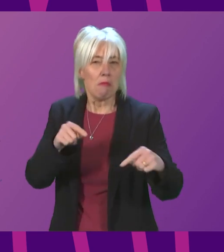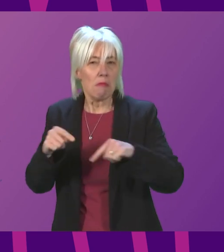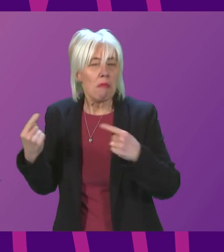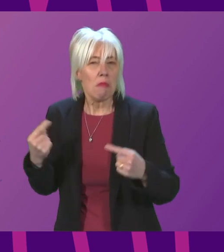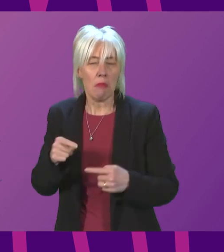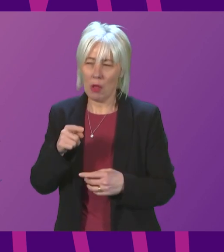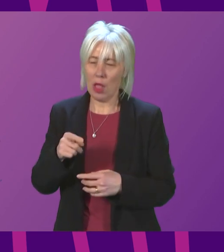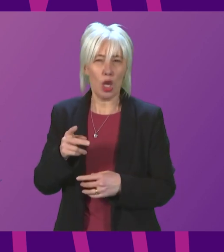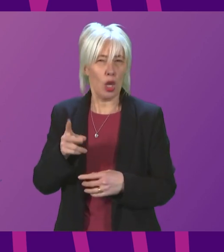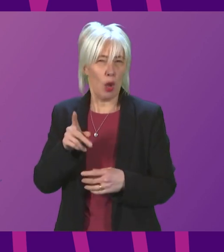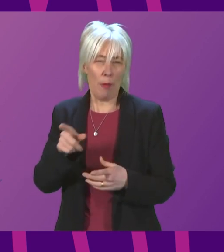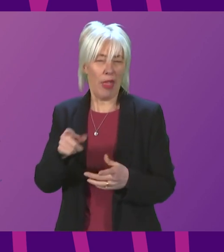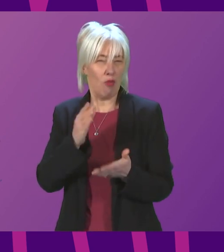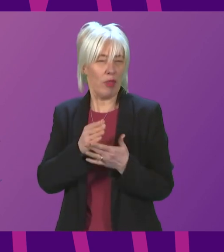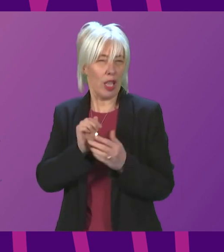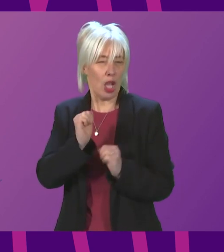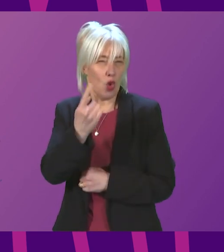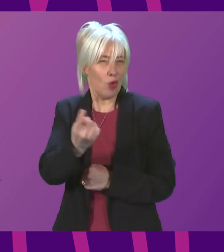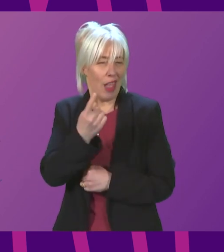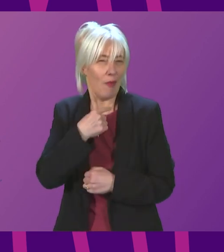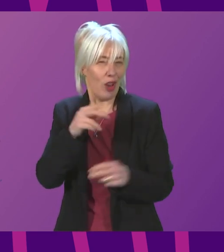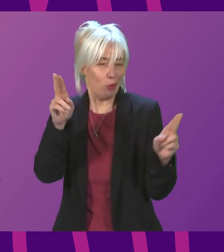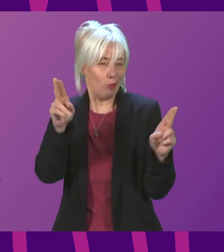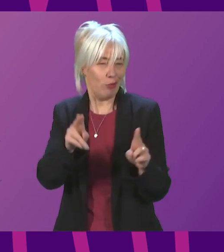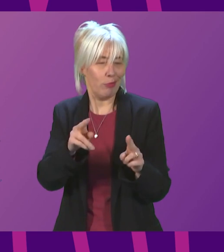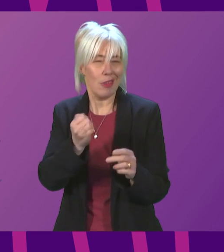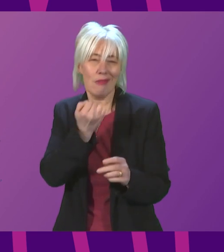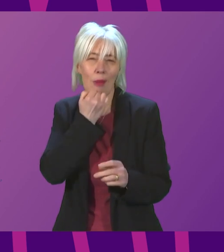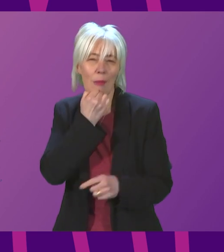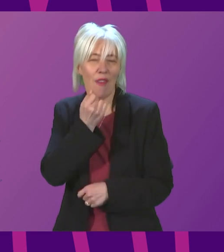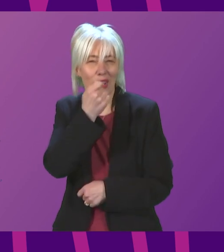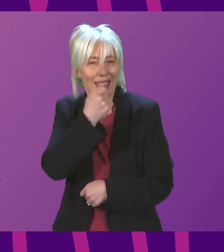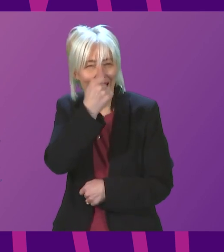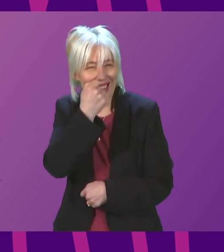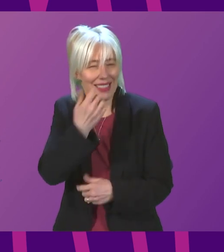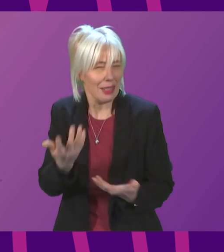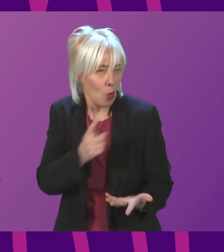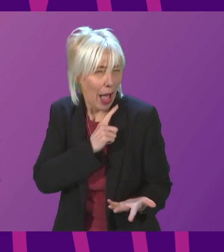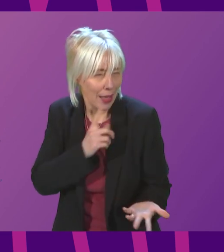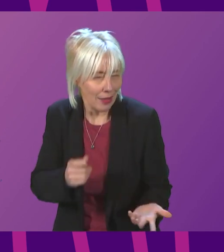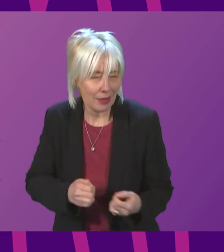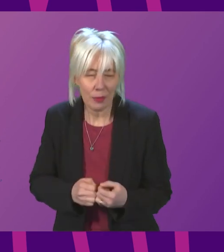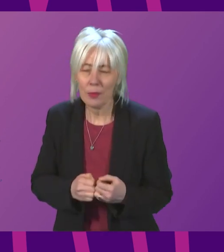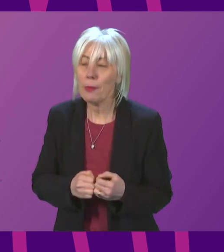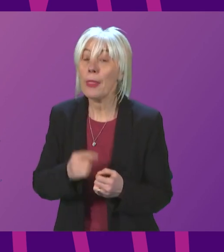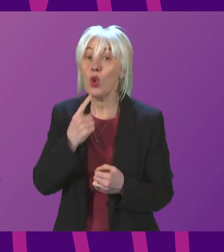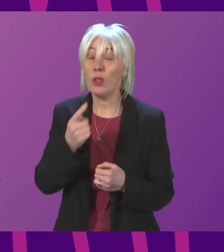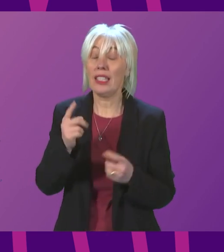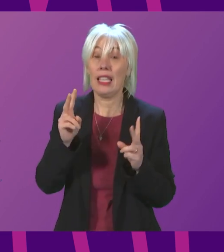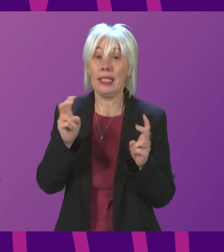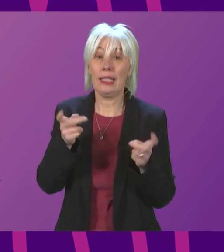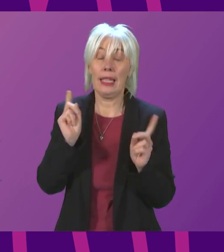before her own plans to scale back testing anyway? Secondly, the First Minister just said in her statement, and I quote,